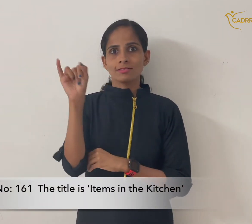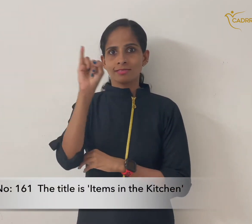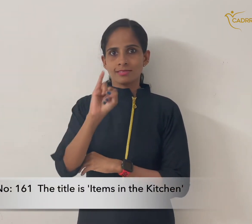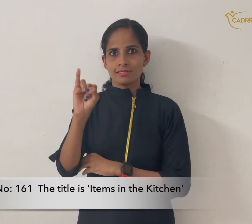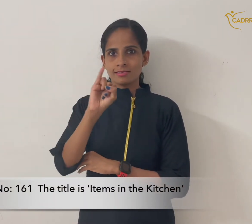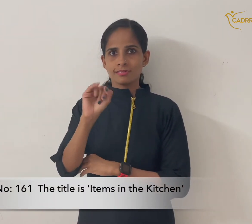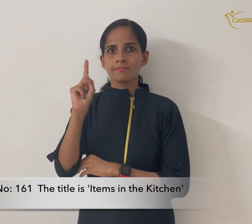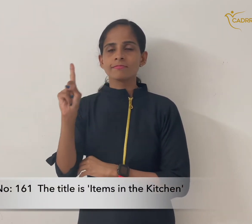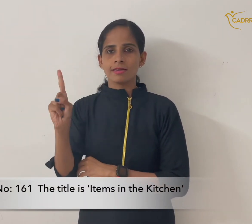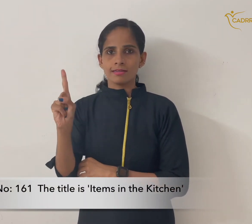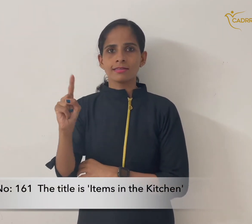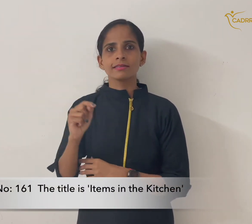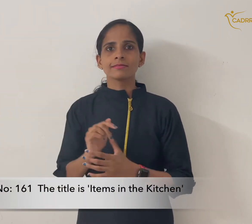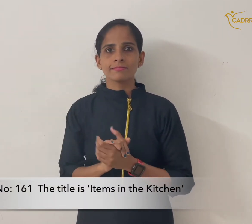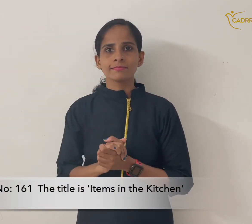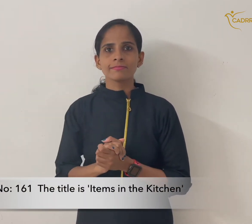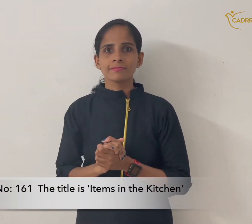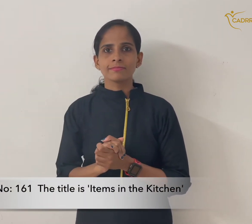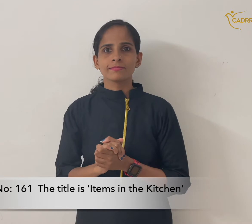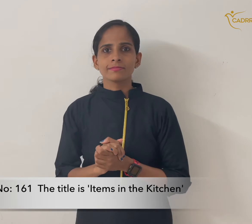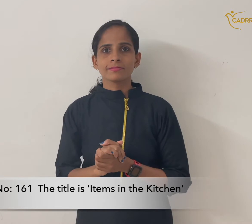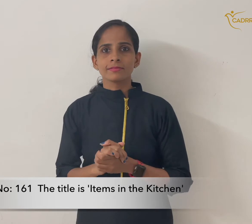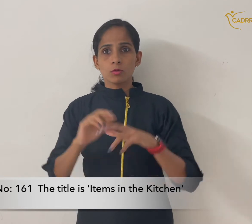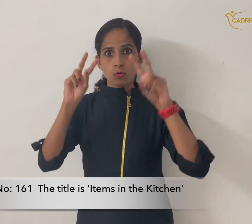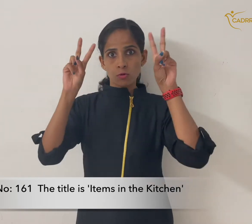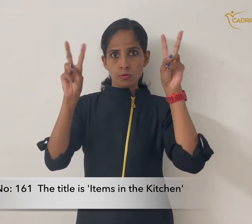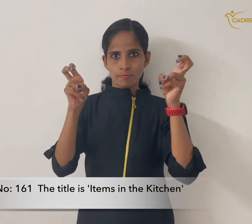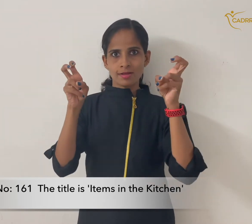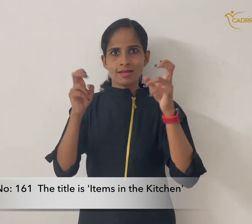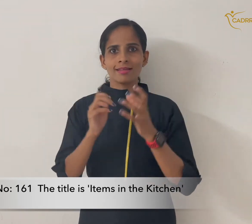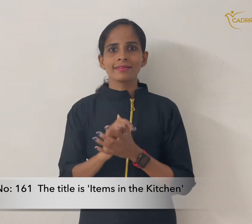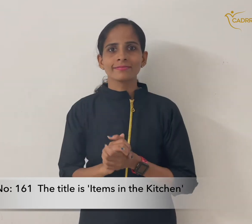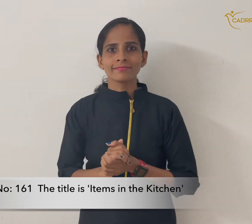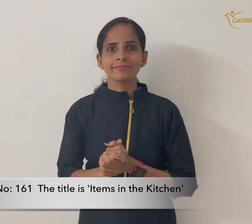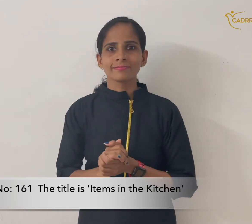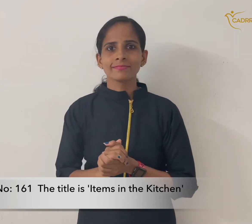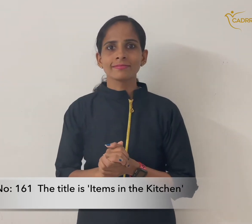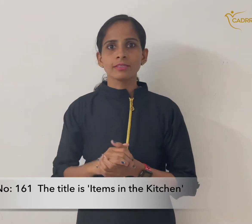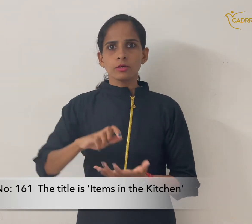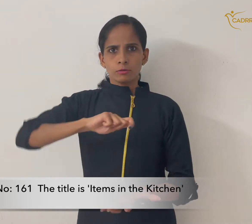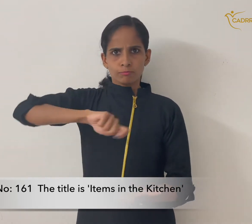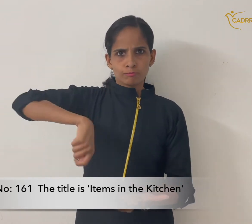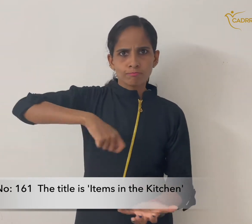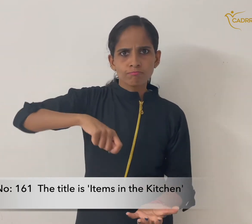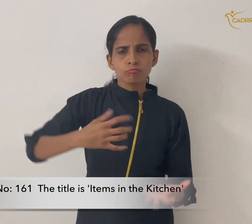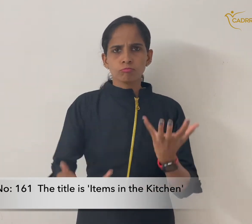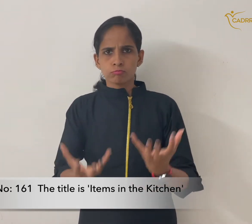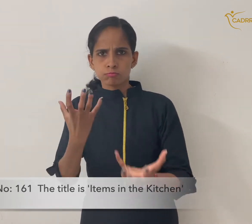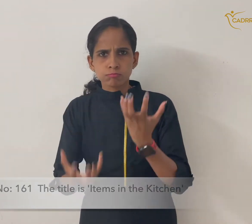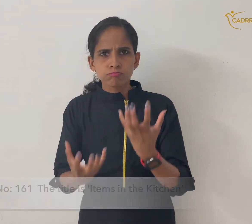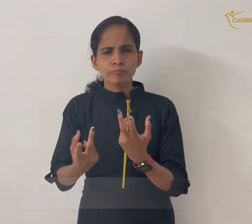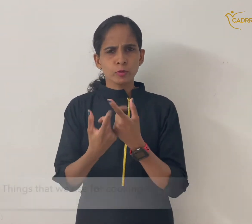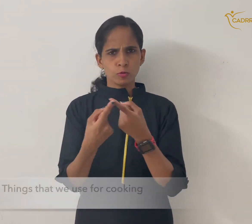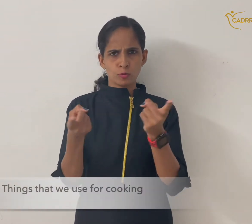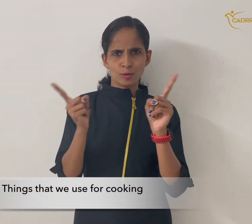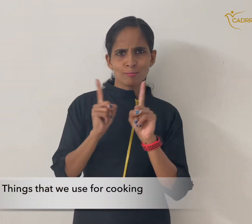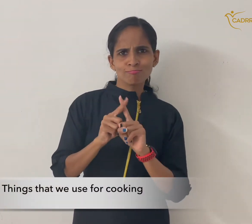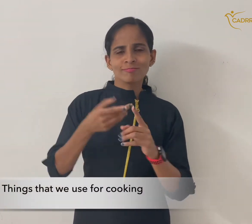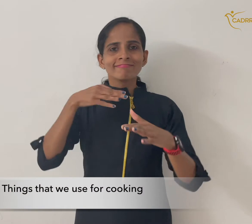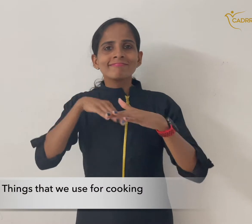the title is items in the kitchen things that we use